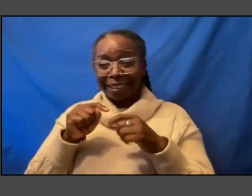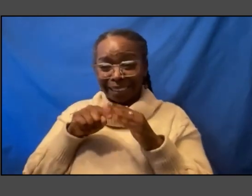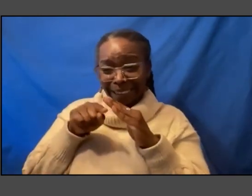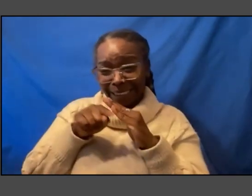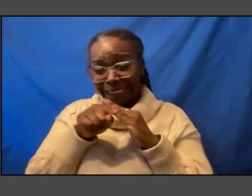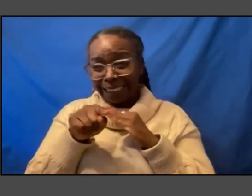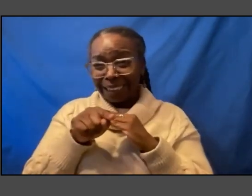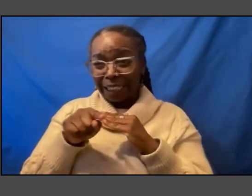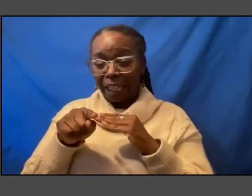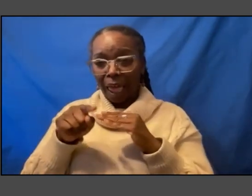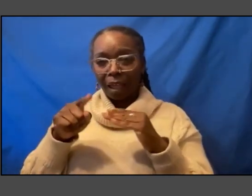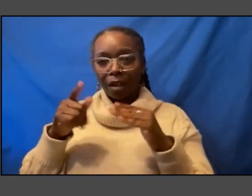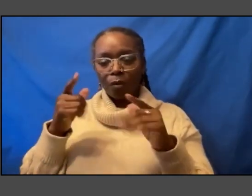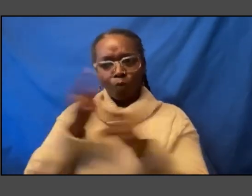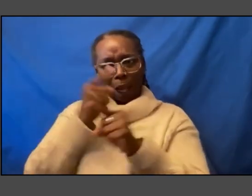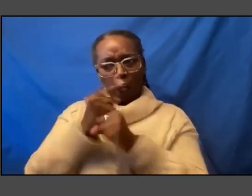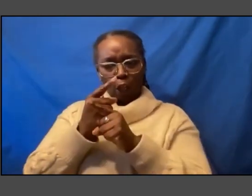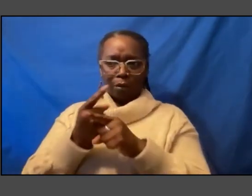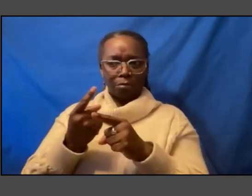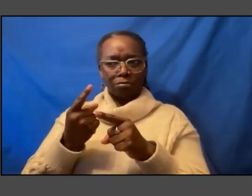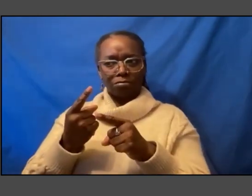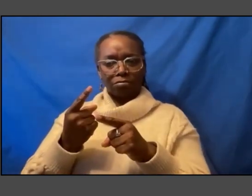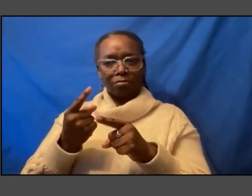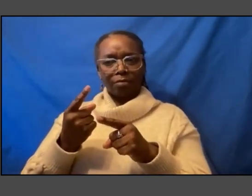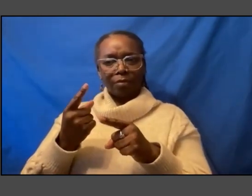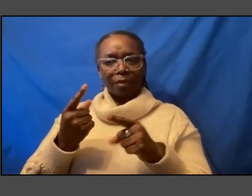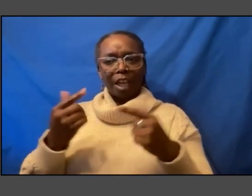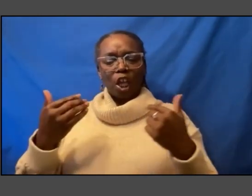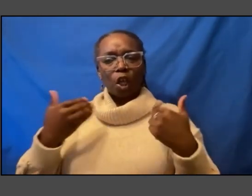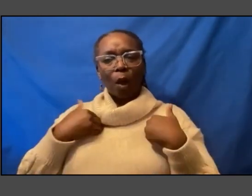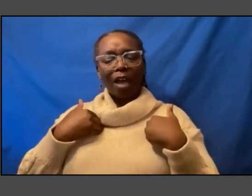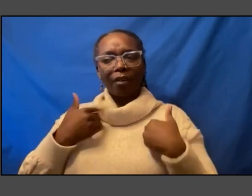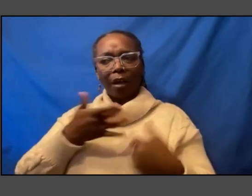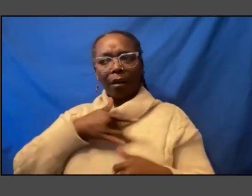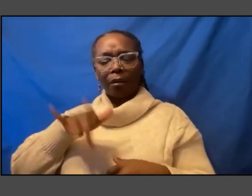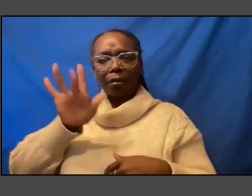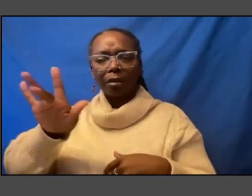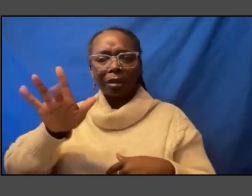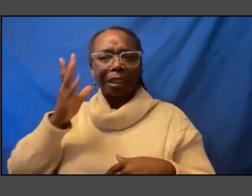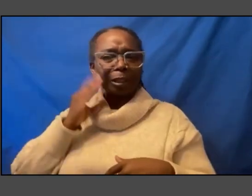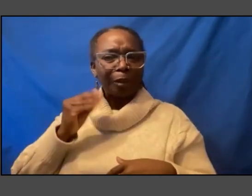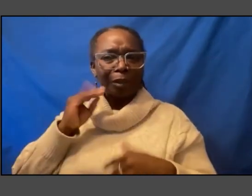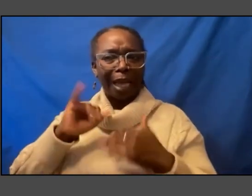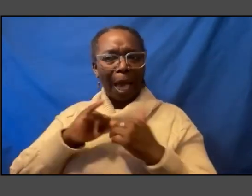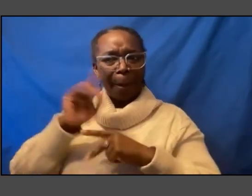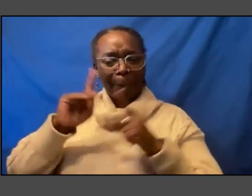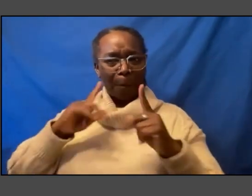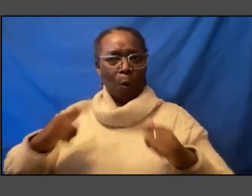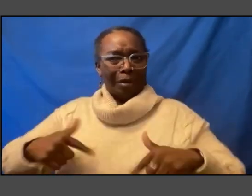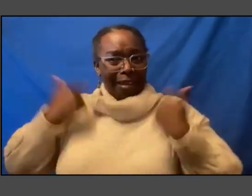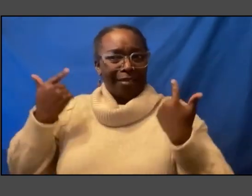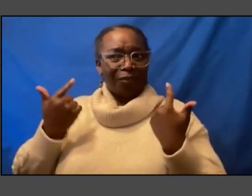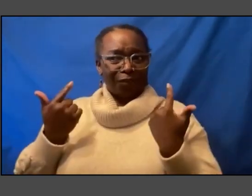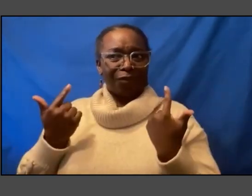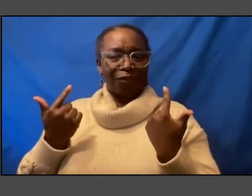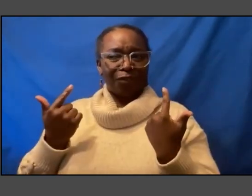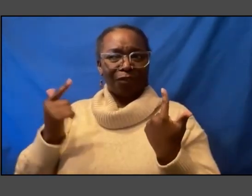you can have an empathetic experience about how people lived decades before and how people